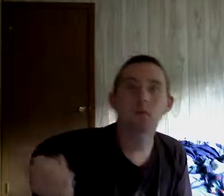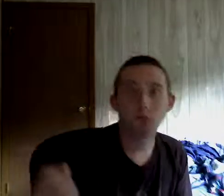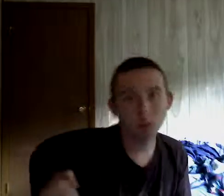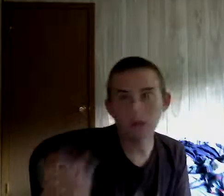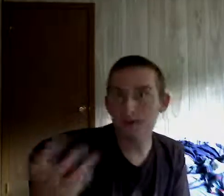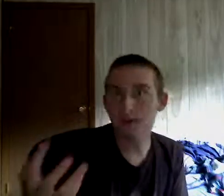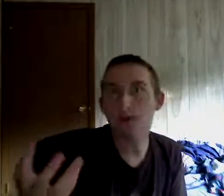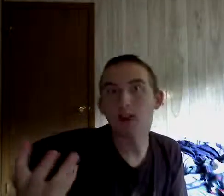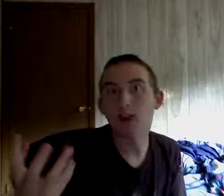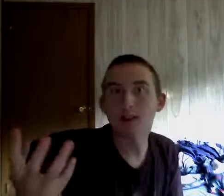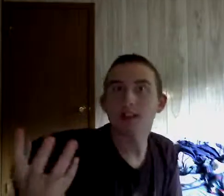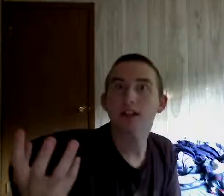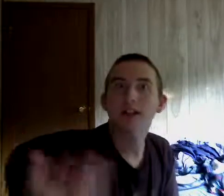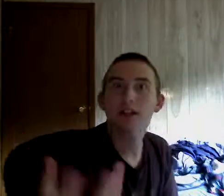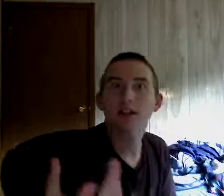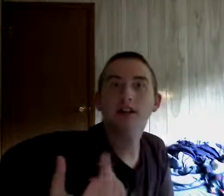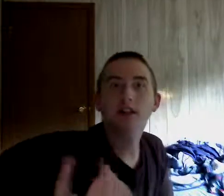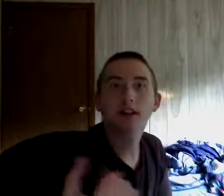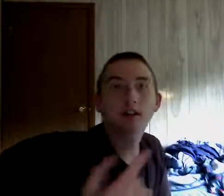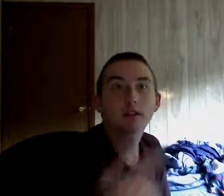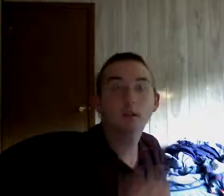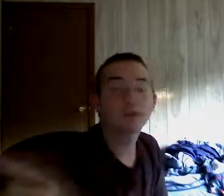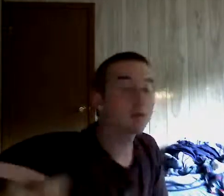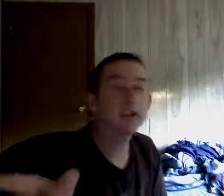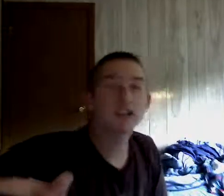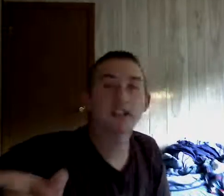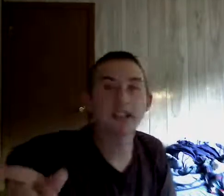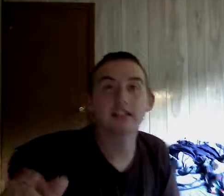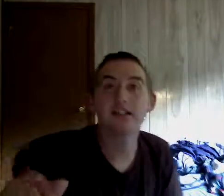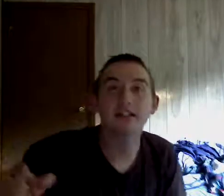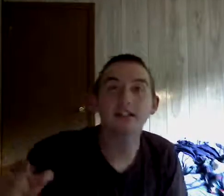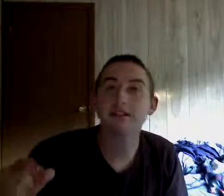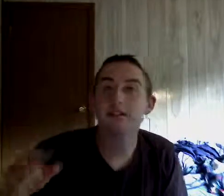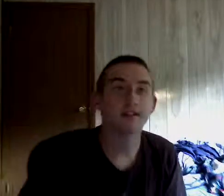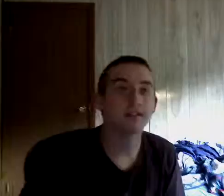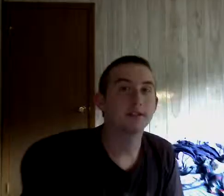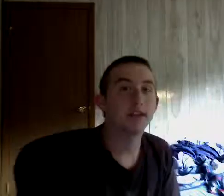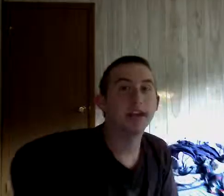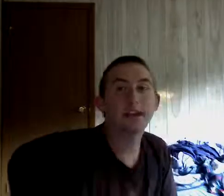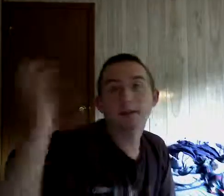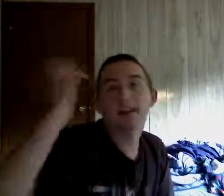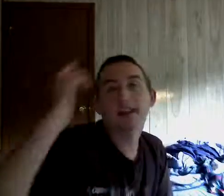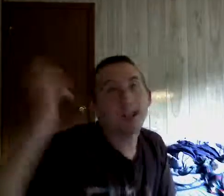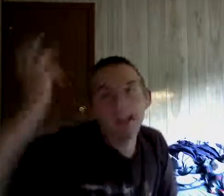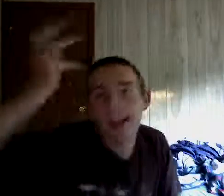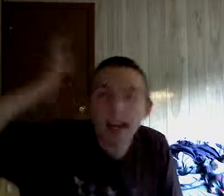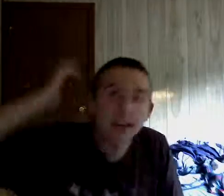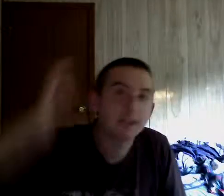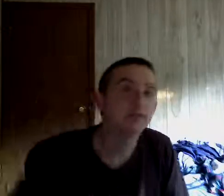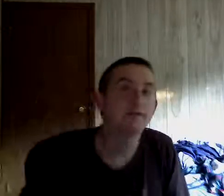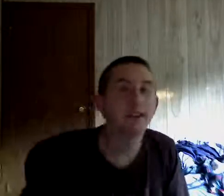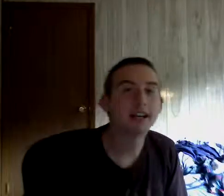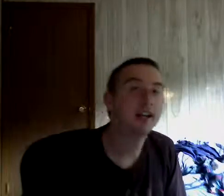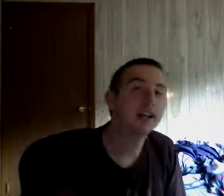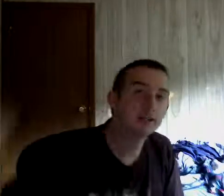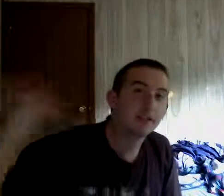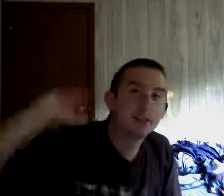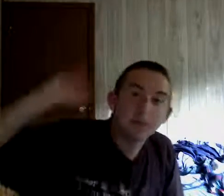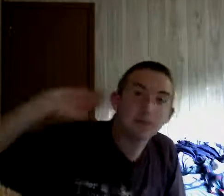Whoever you are, whoever's watching this, I could be dead, I don't know, I could be somewhere,